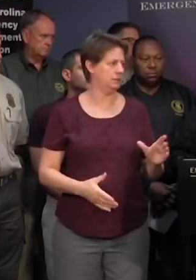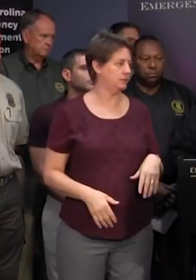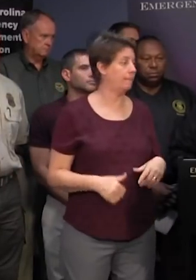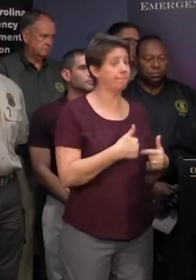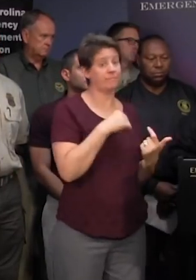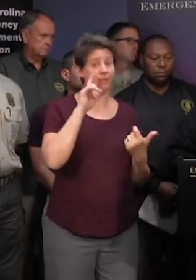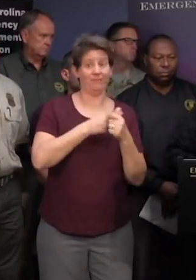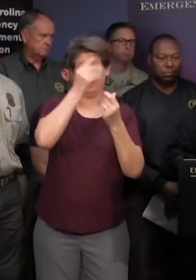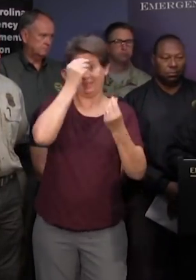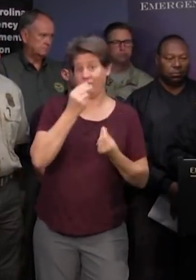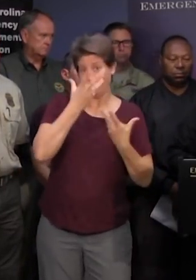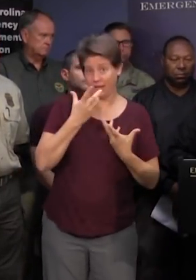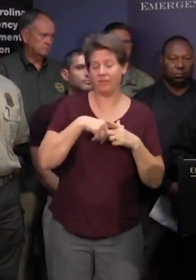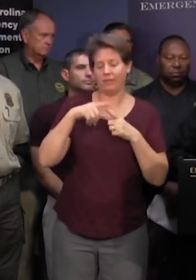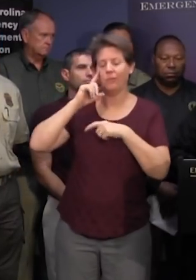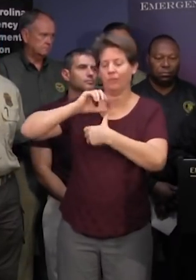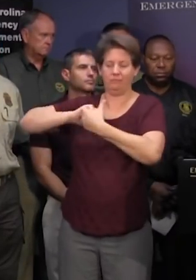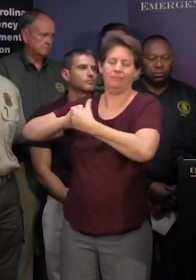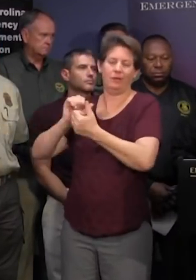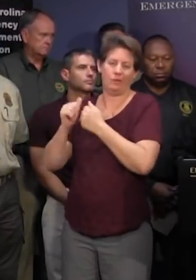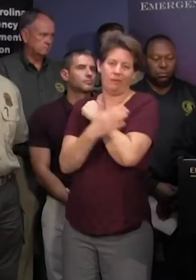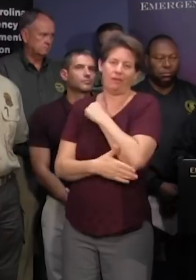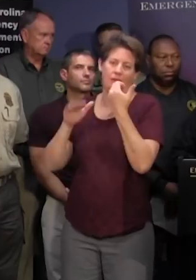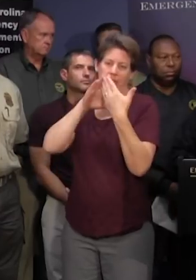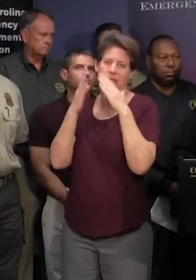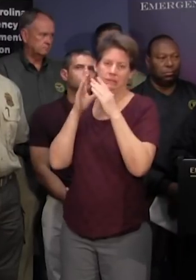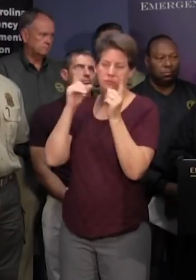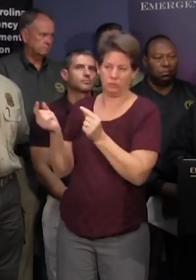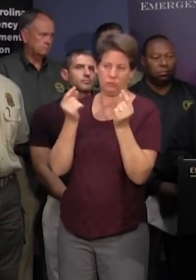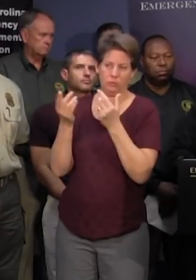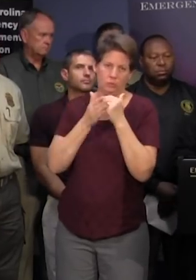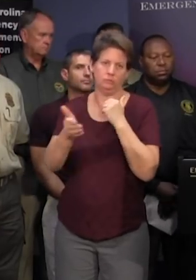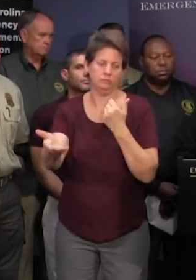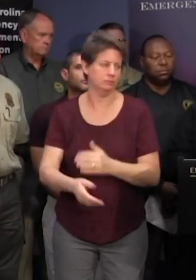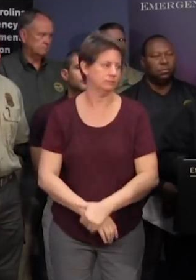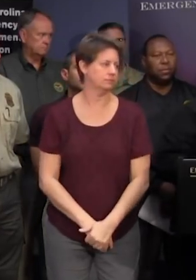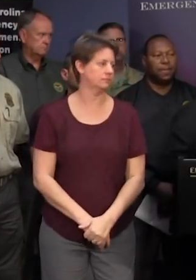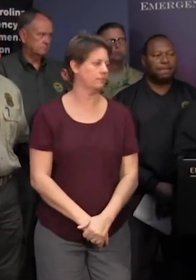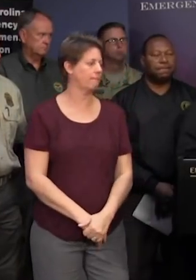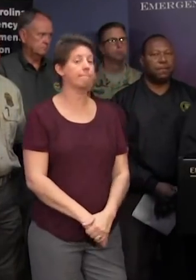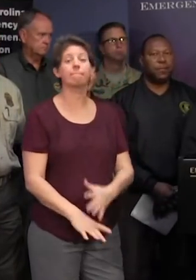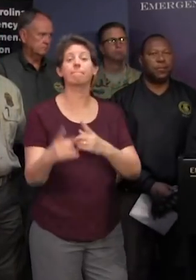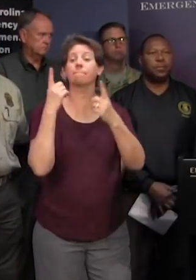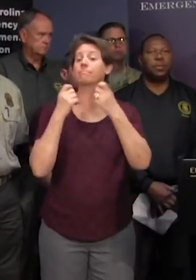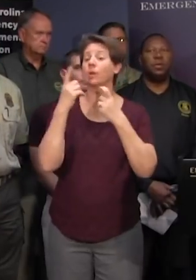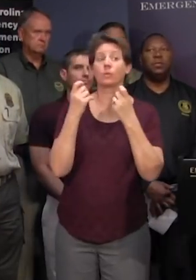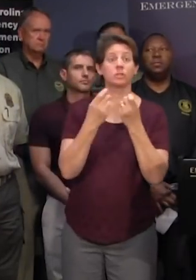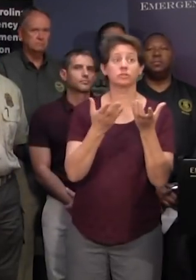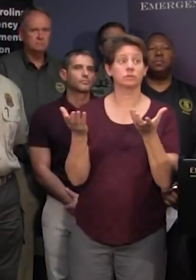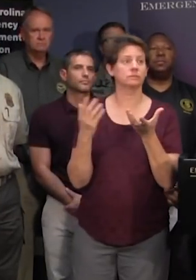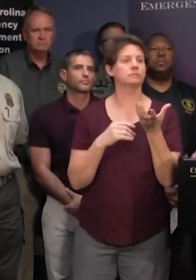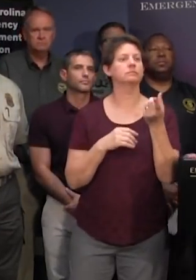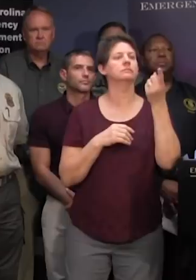information back and then clearly we'll be working with our county and city partners to discuss path foreign questions further questions